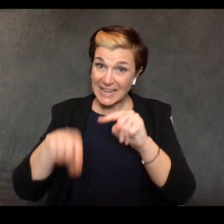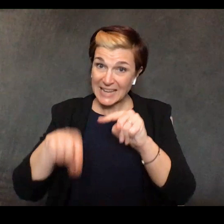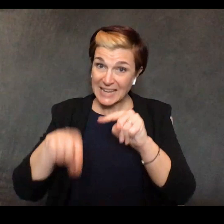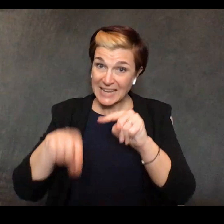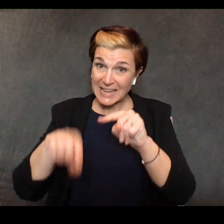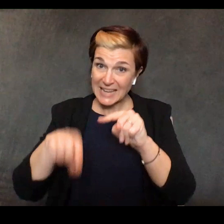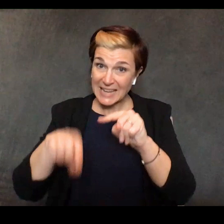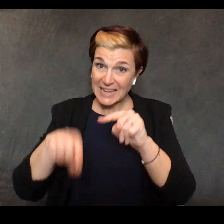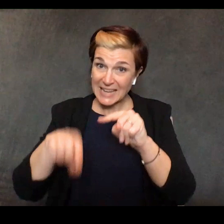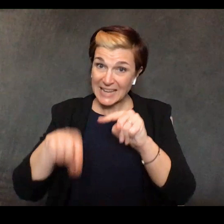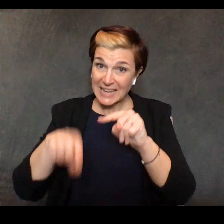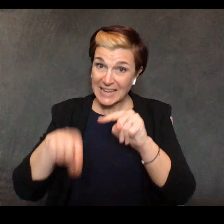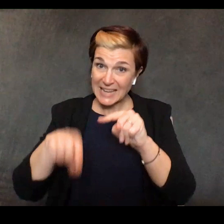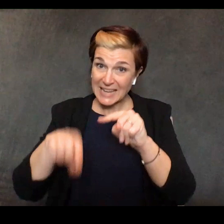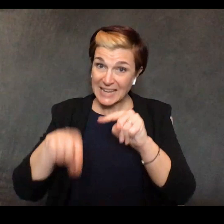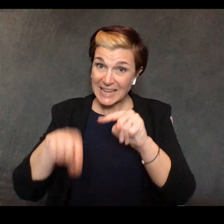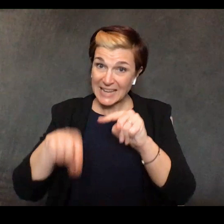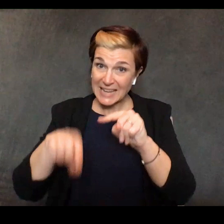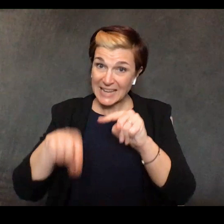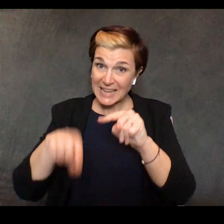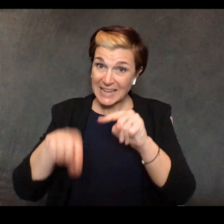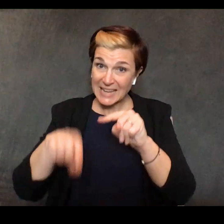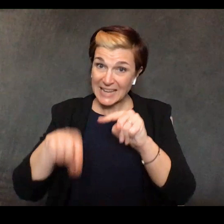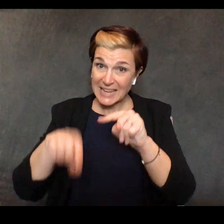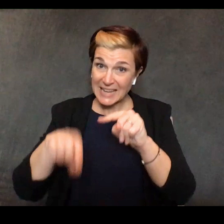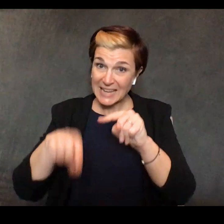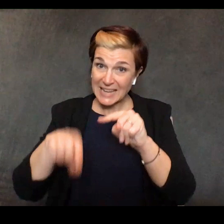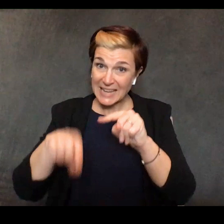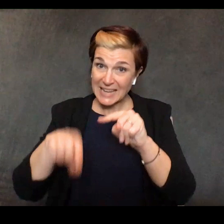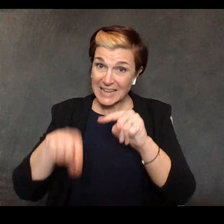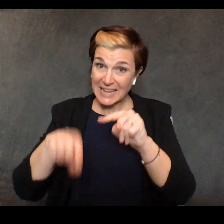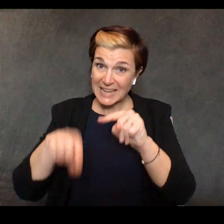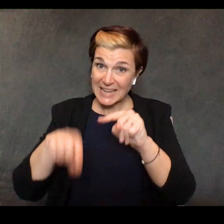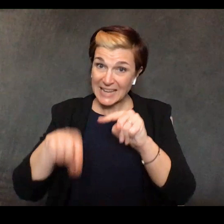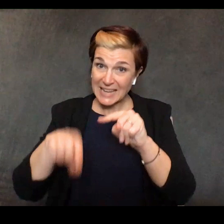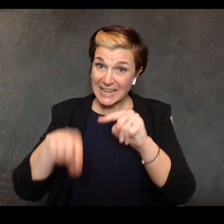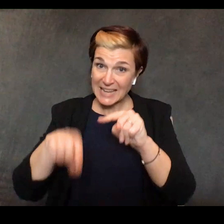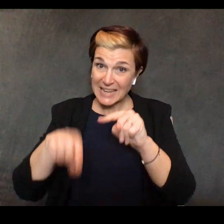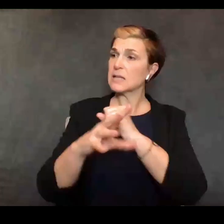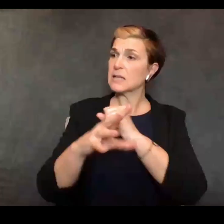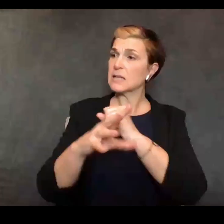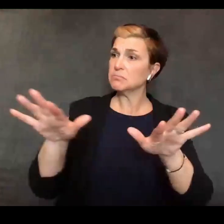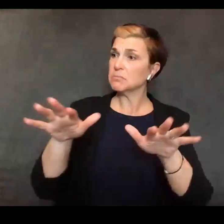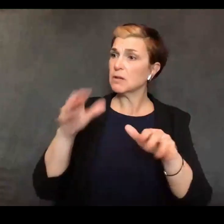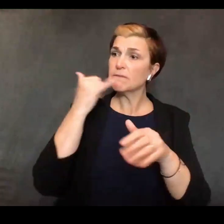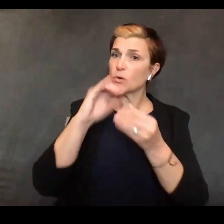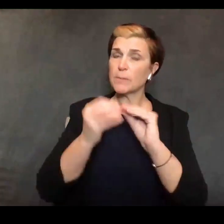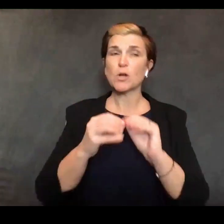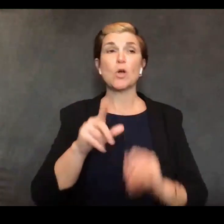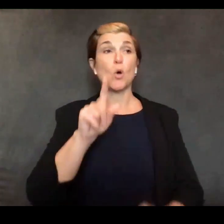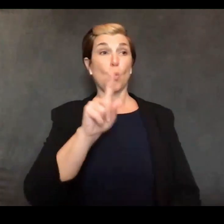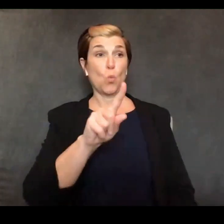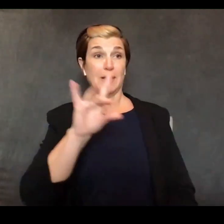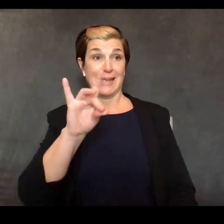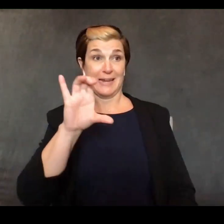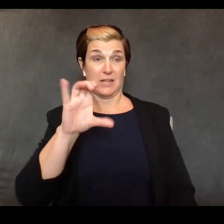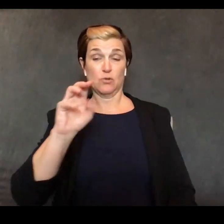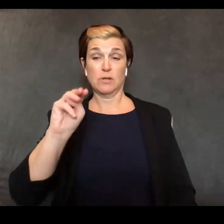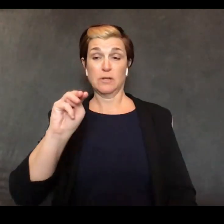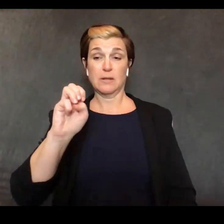post in ads if you post some numbers and they can also call our 1-800-Medicare number and they can also get information those phone lines are